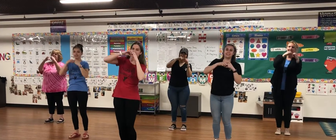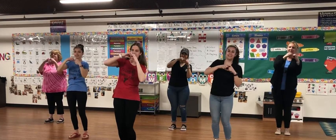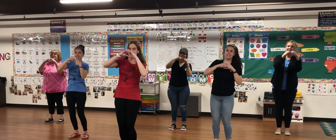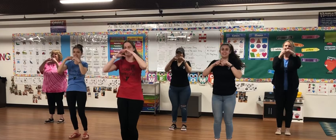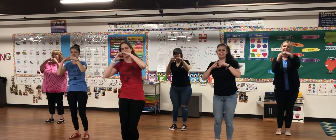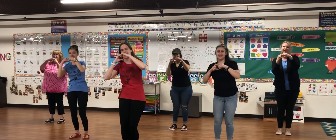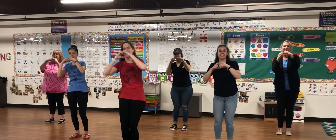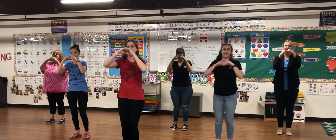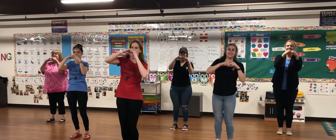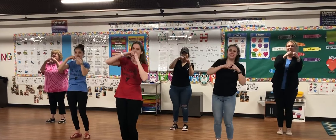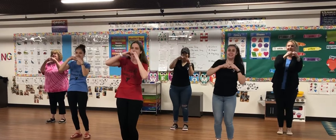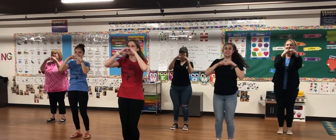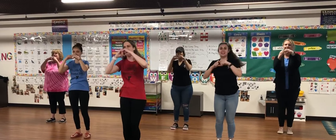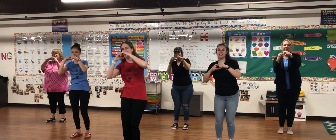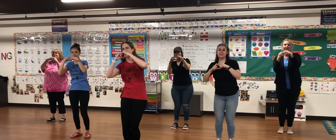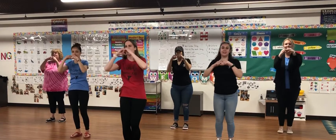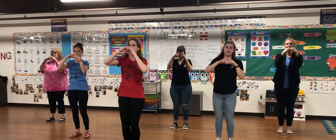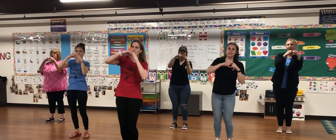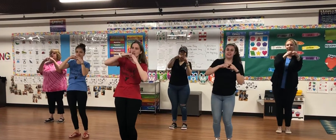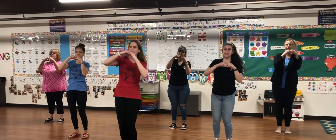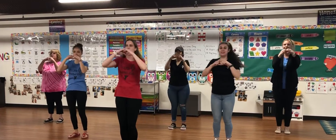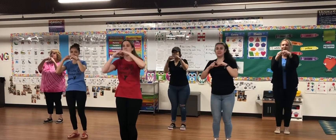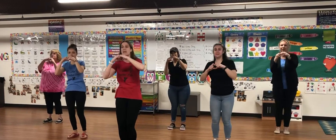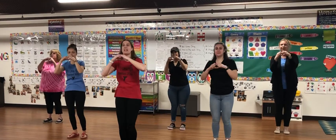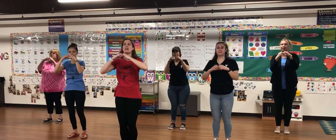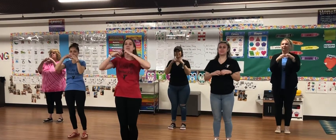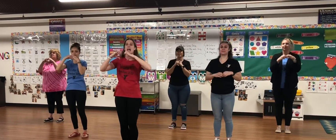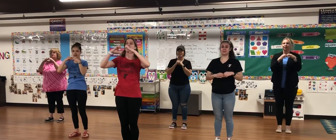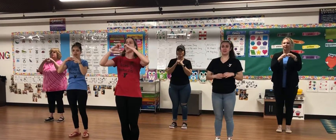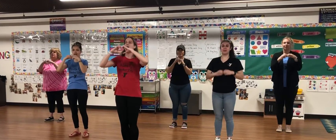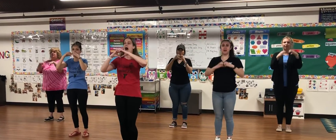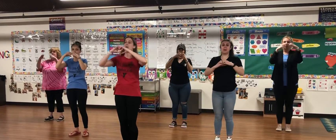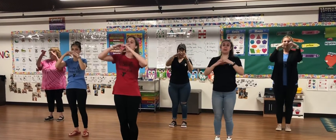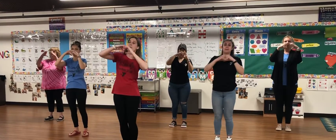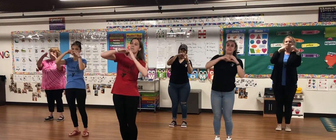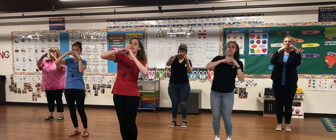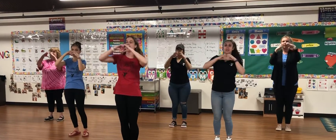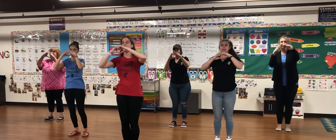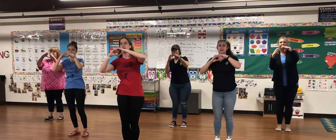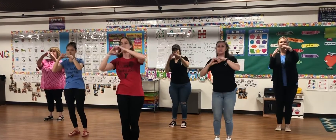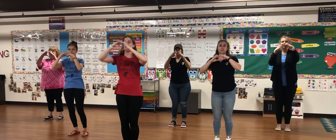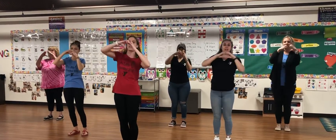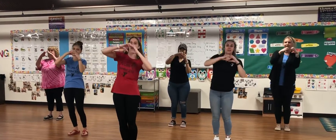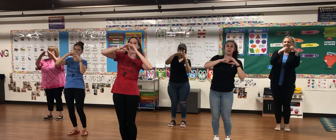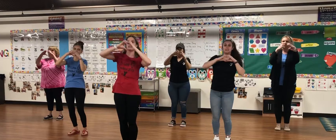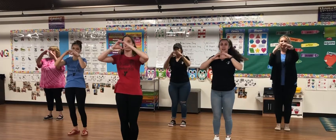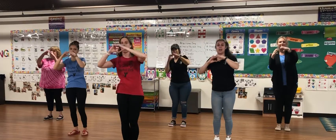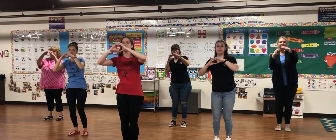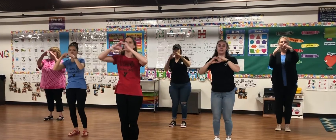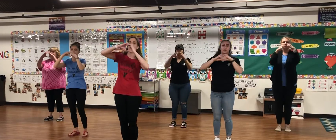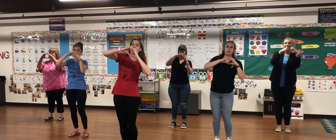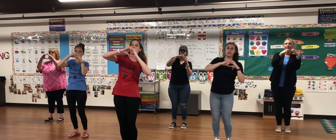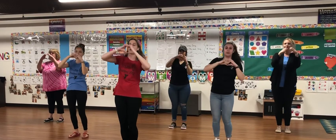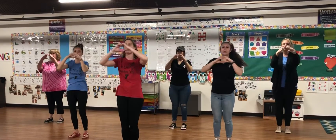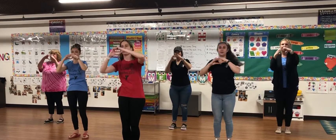medium-sized Valentine for you. I'm a medium-sized Valentine for you.